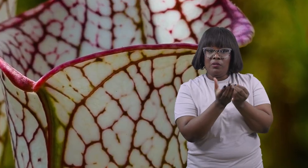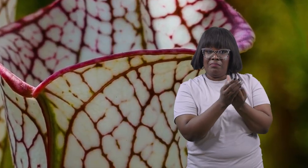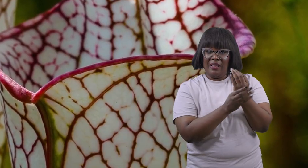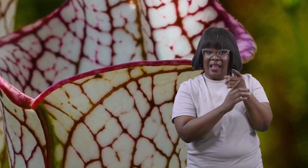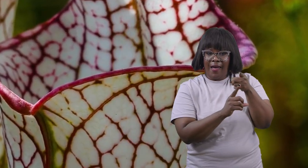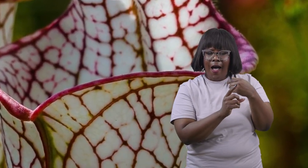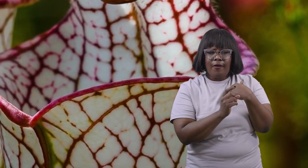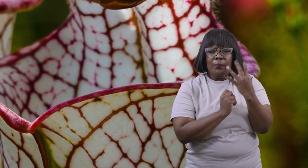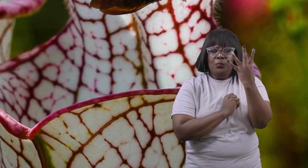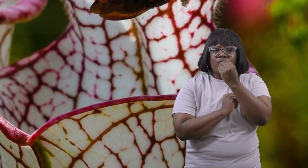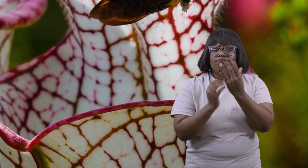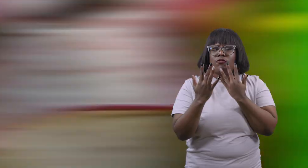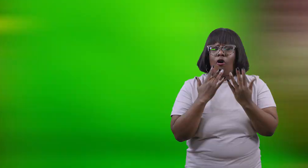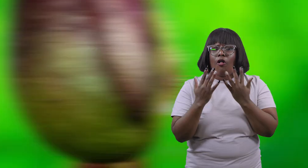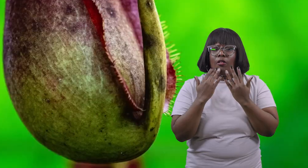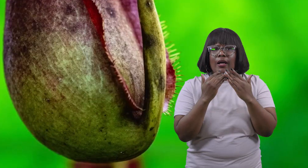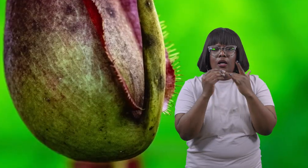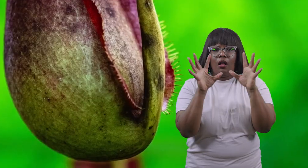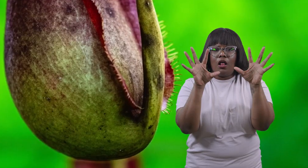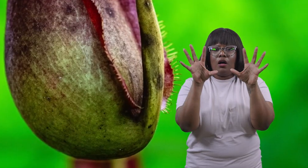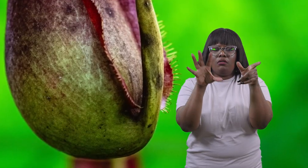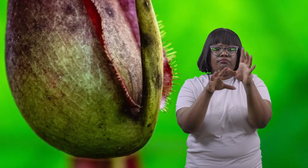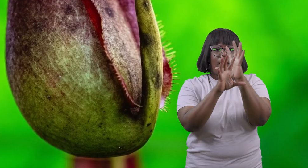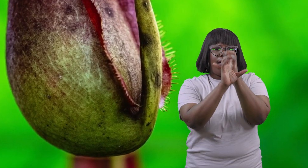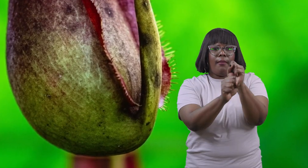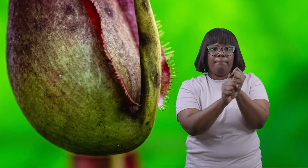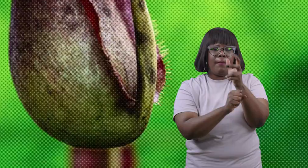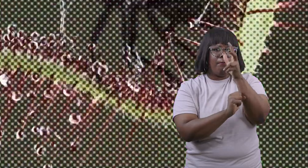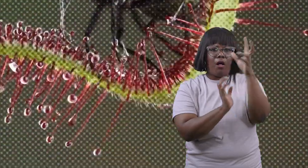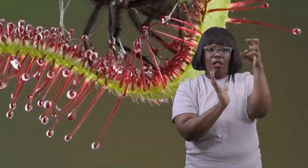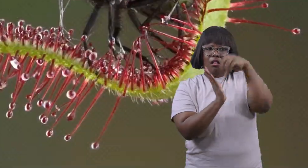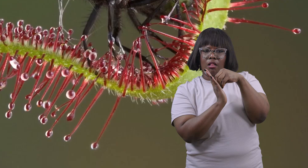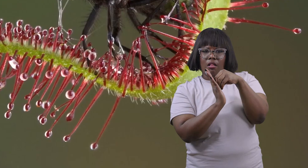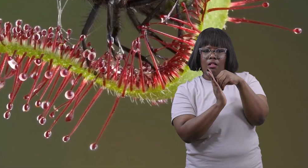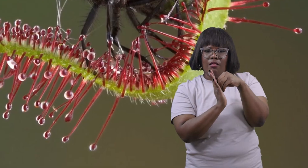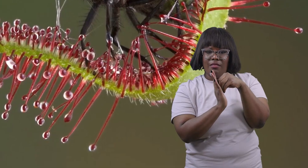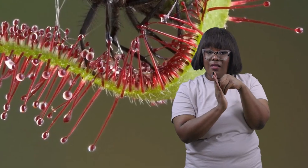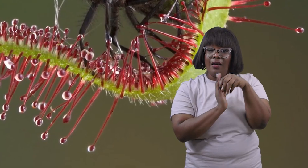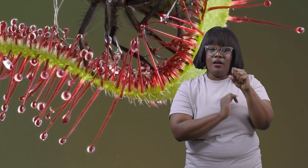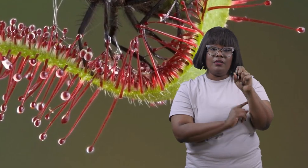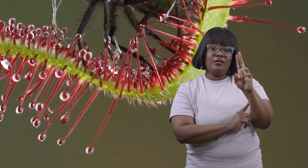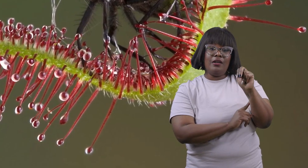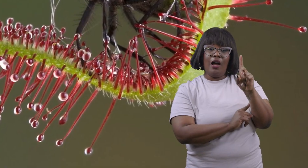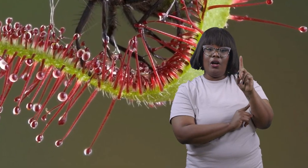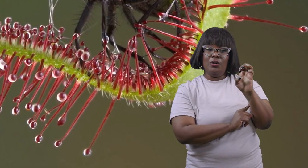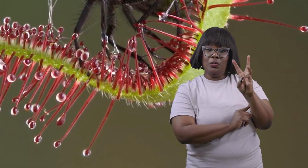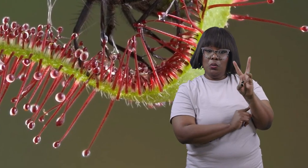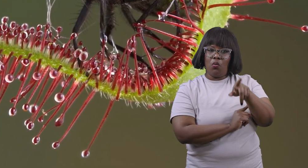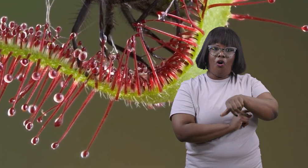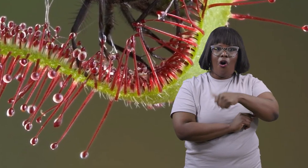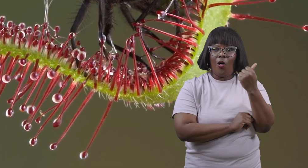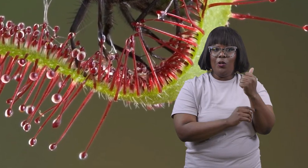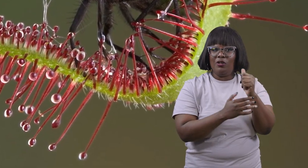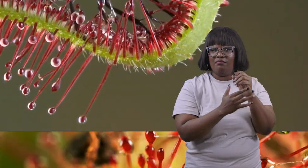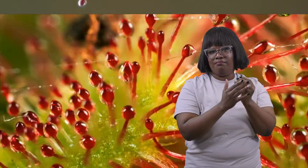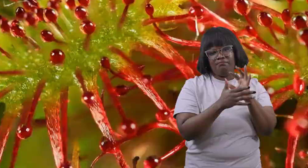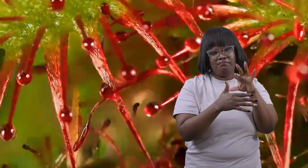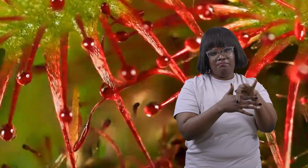colorful patterns to attract more insects the sundew is another carnivorous plant it has